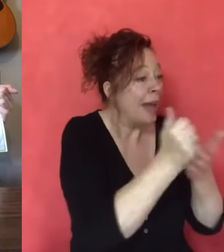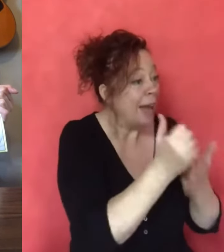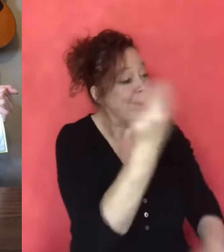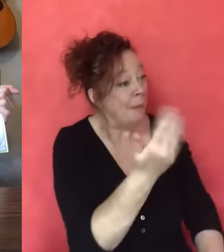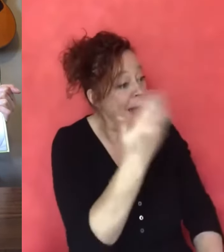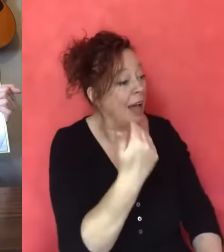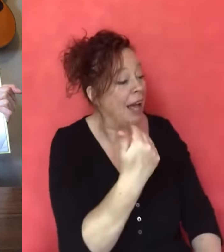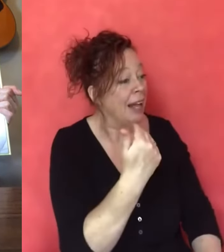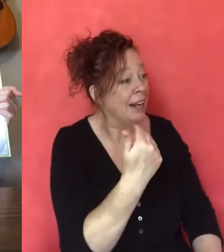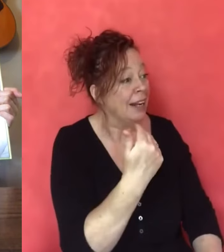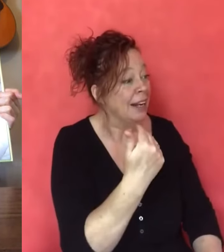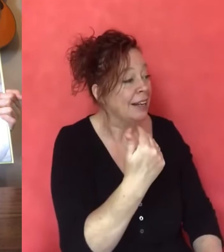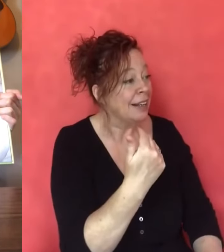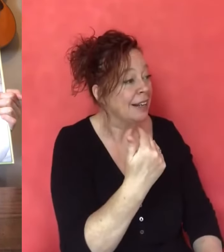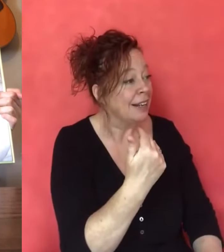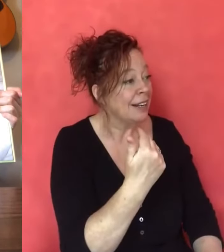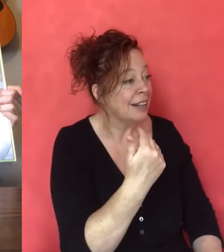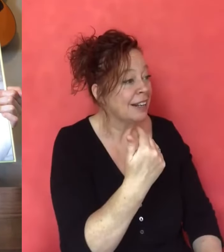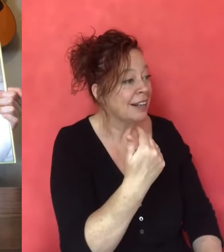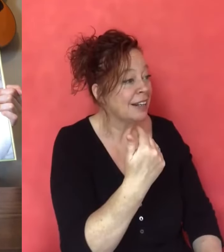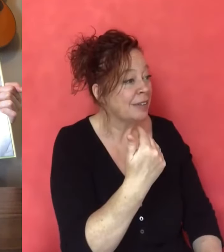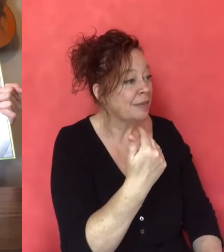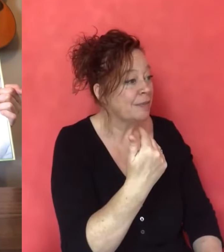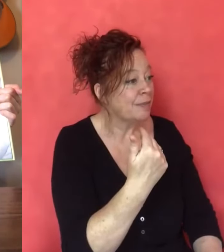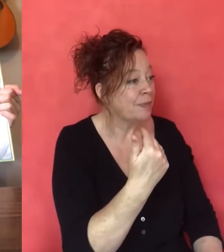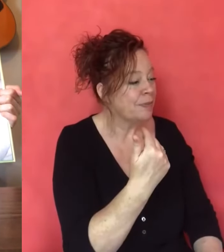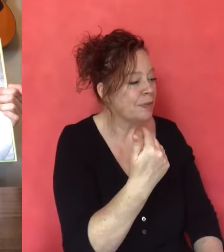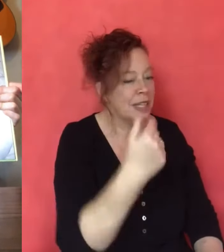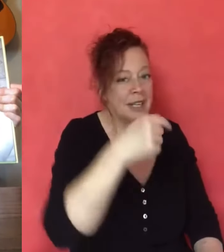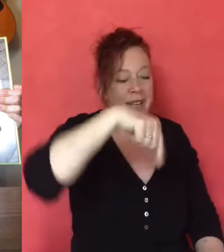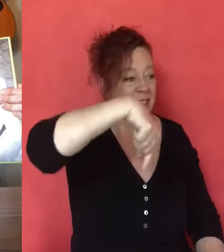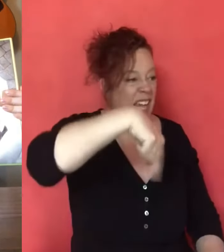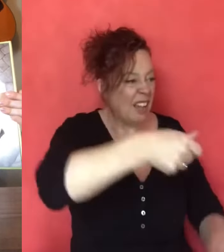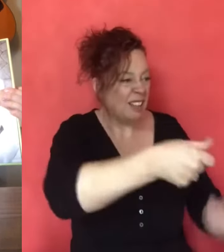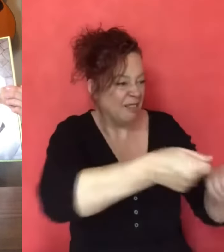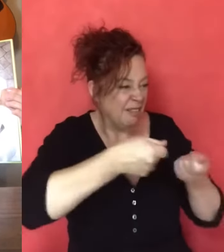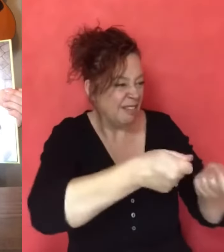head. Hey Raccoon! Pitch in! Help out!